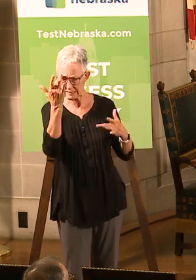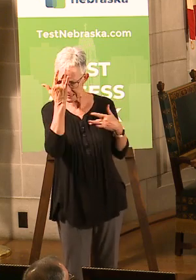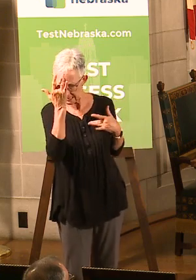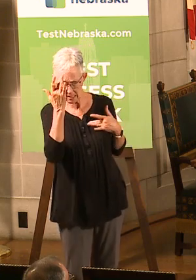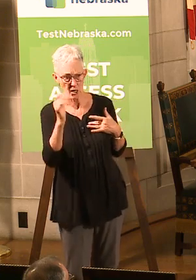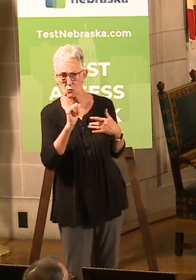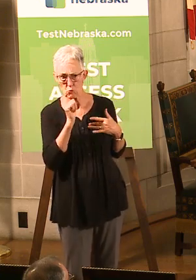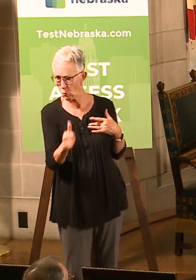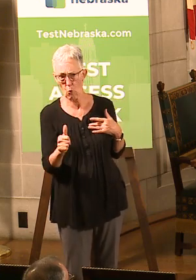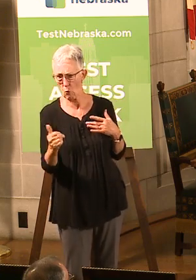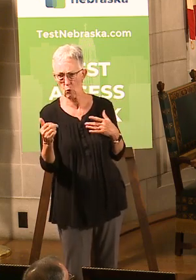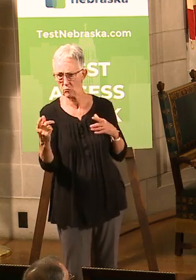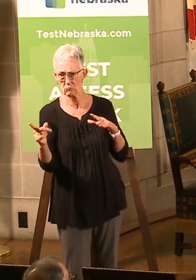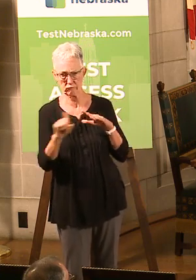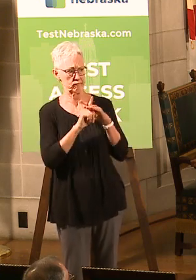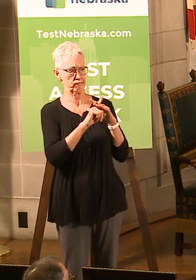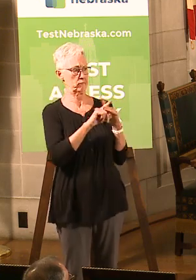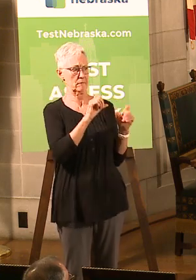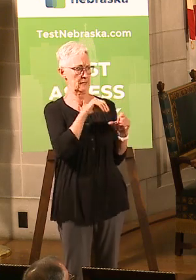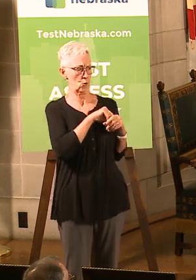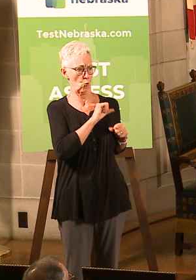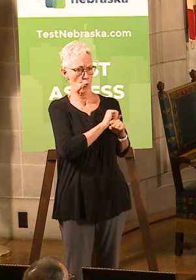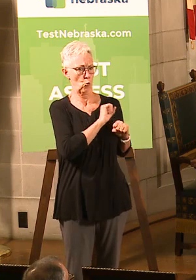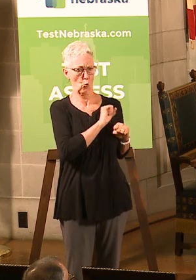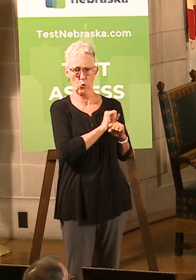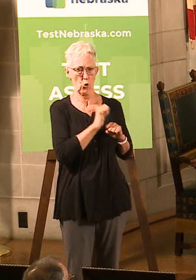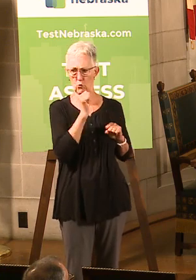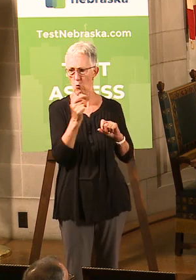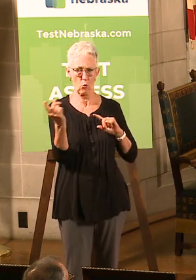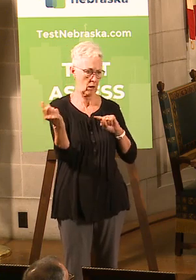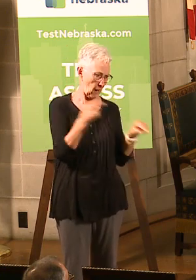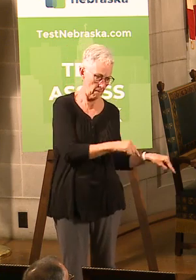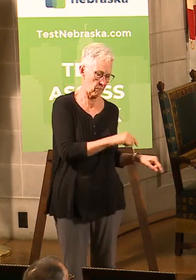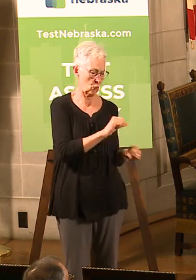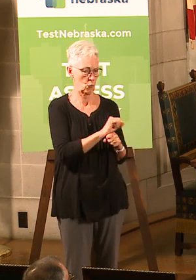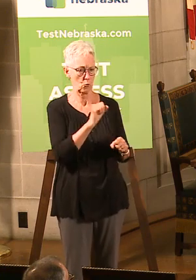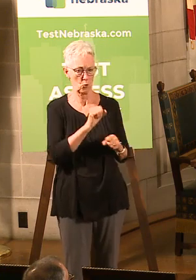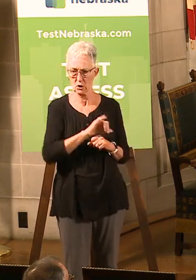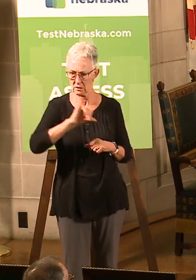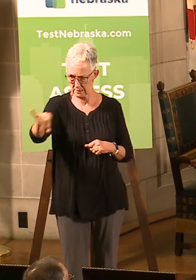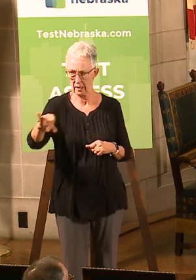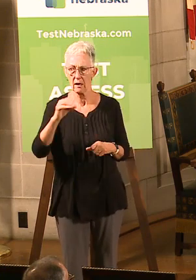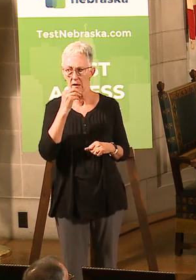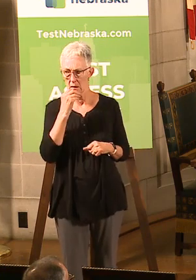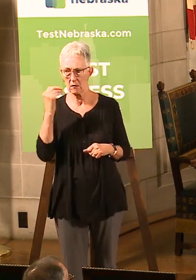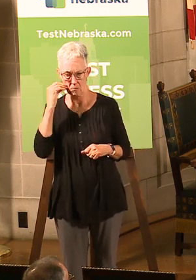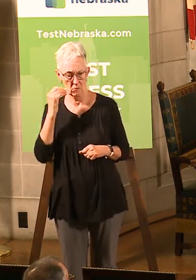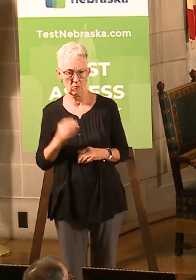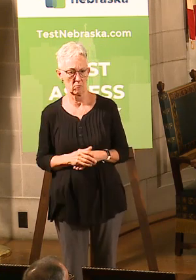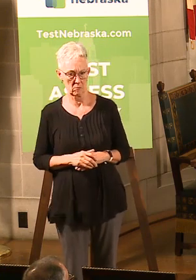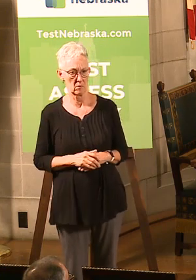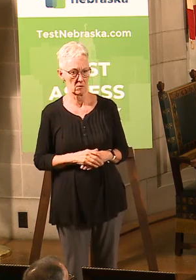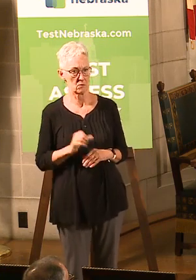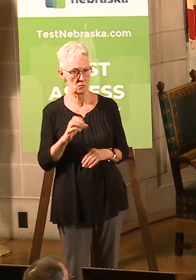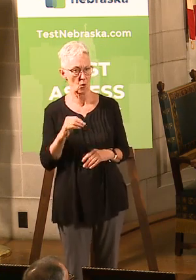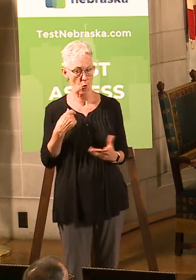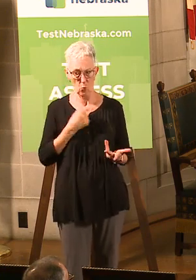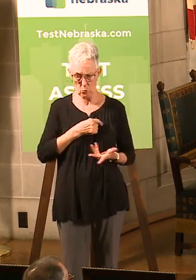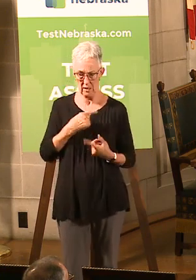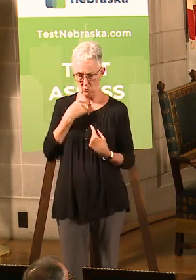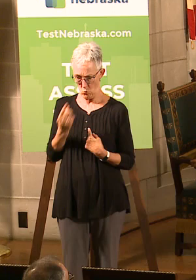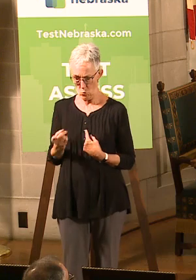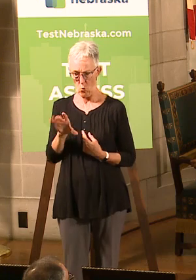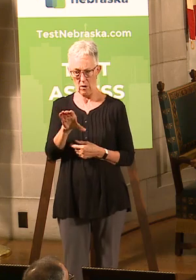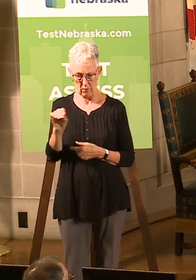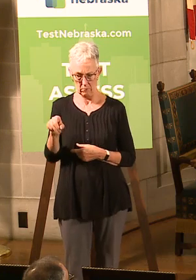example, that there is short-term disability or paid time off so those people are not encouraged to come to work sick and thereby